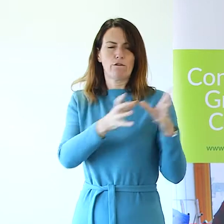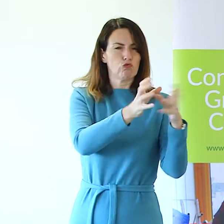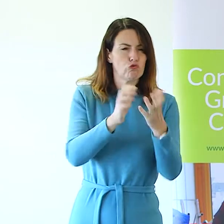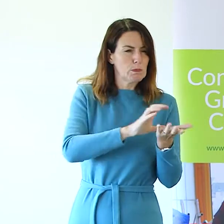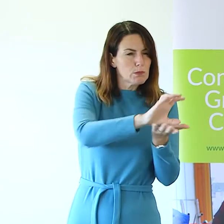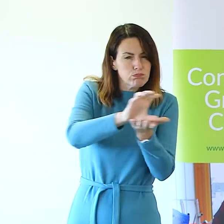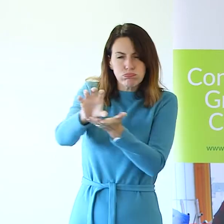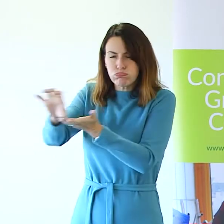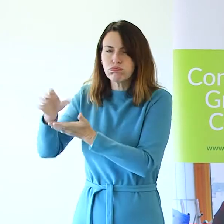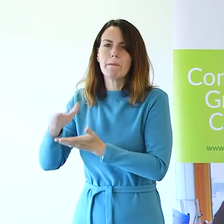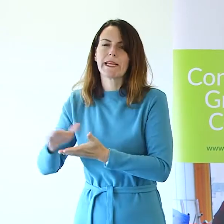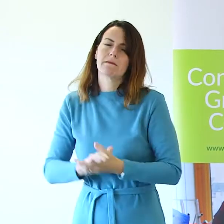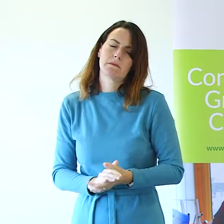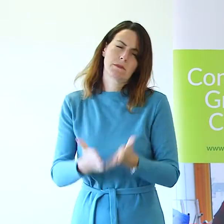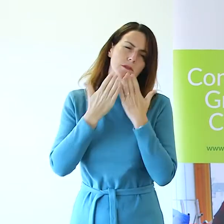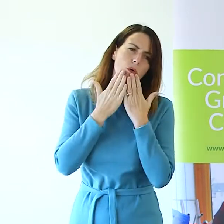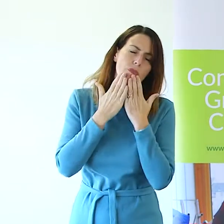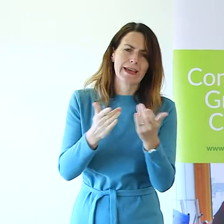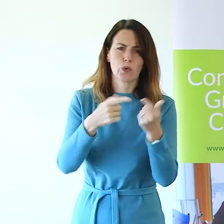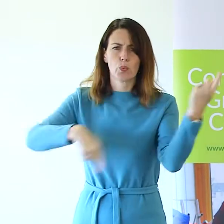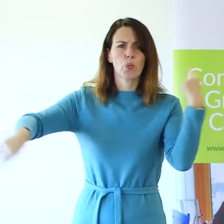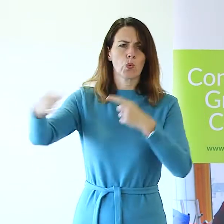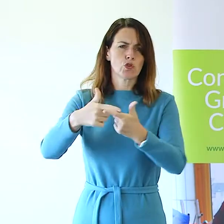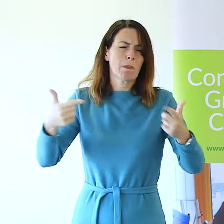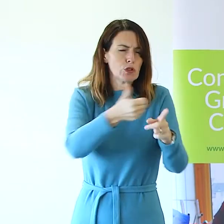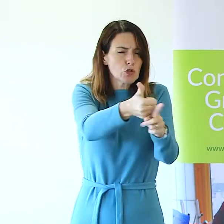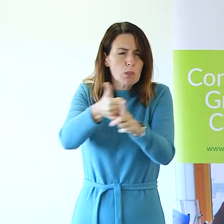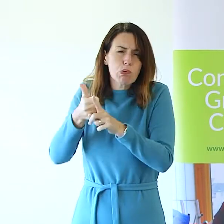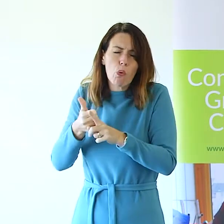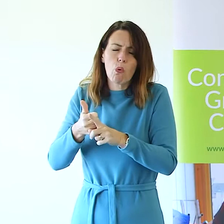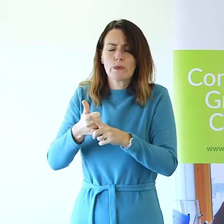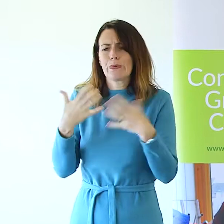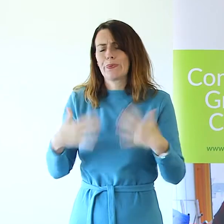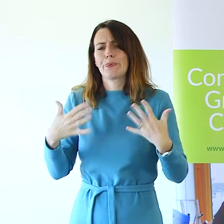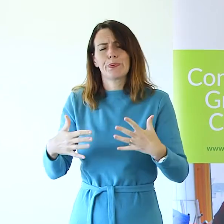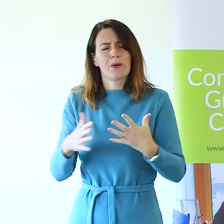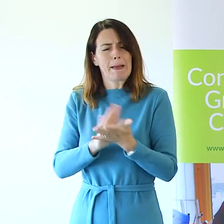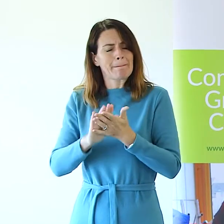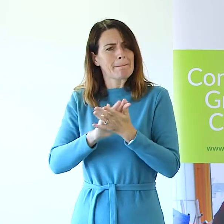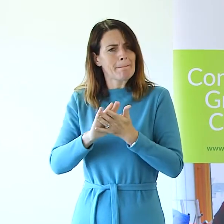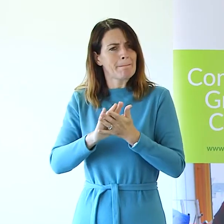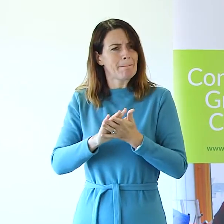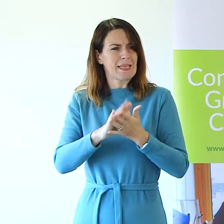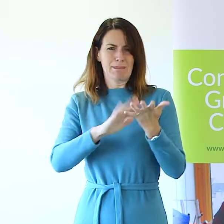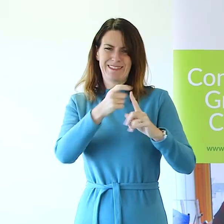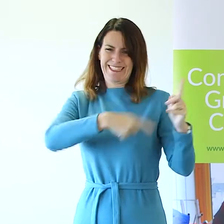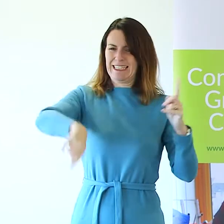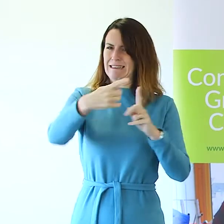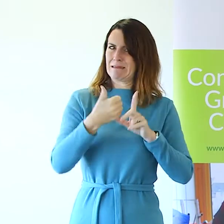projects. So thank you all so much for your support. You've made a real positive difference.